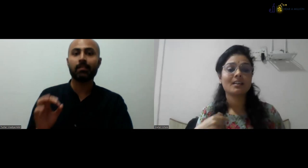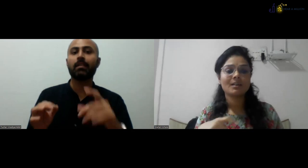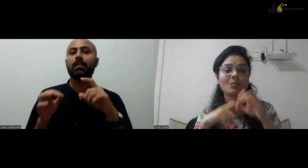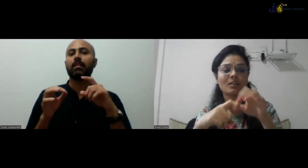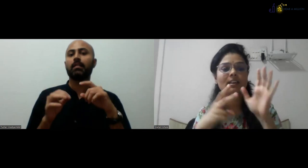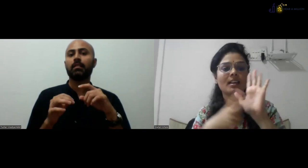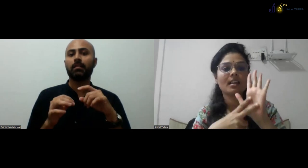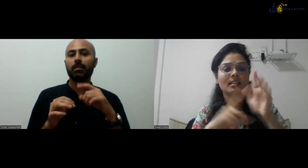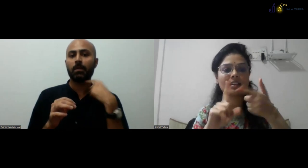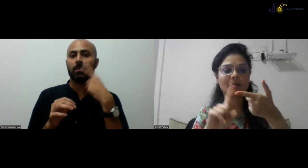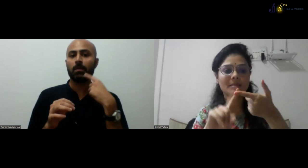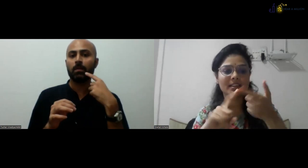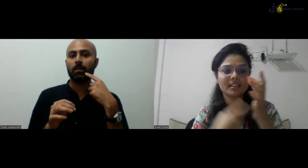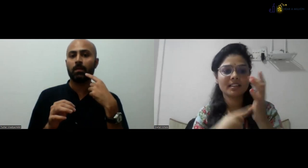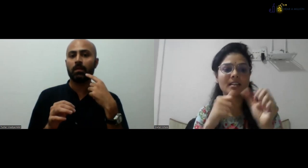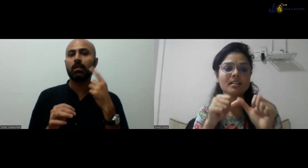Hello.